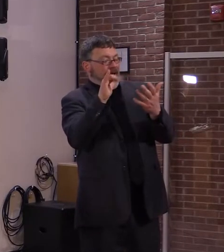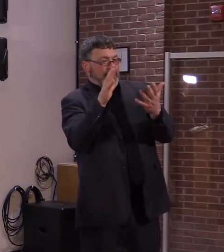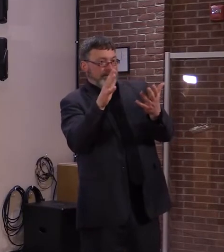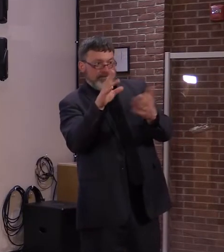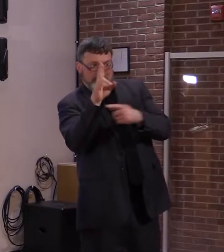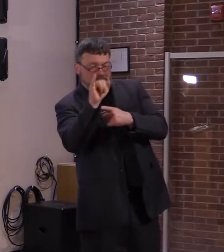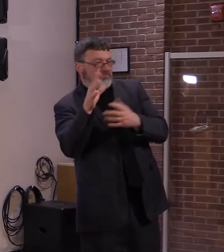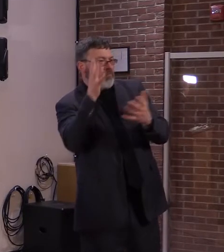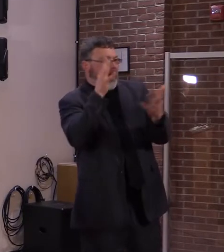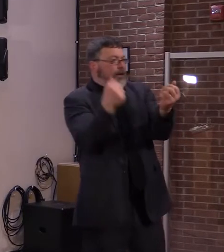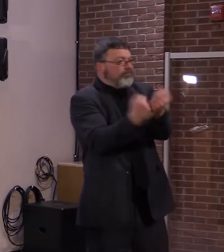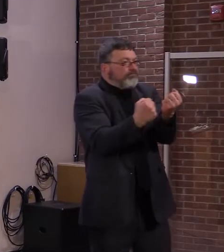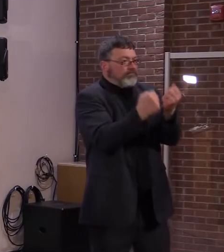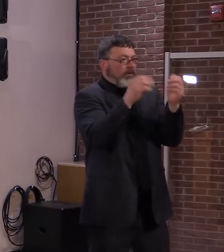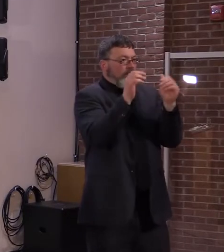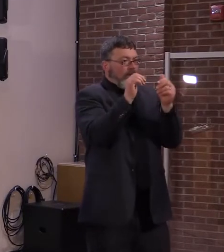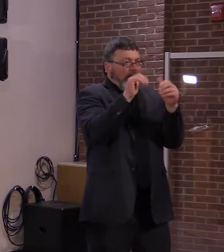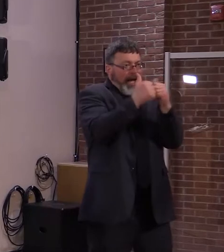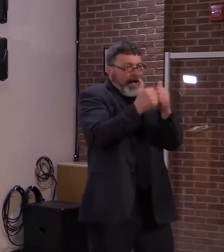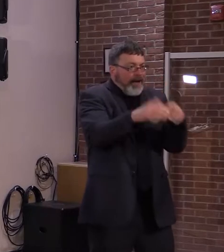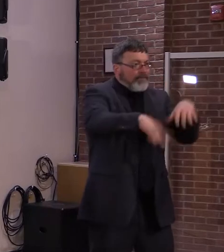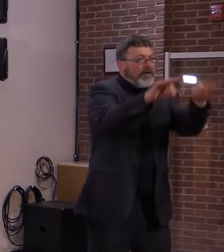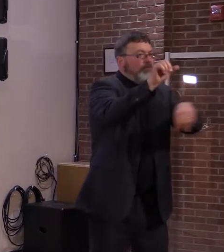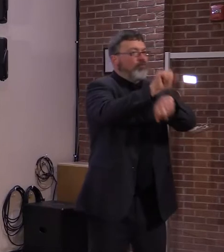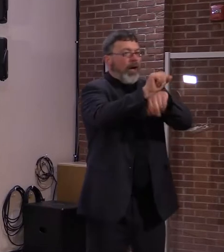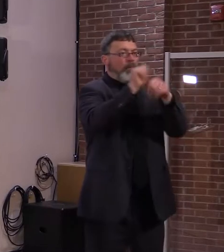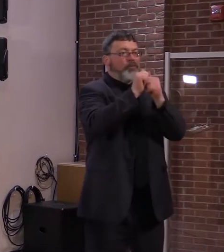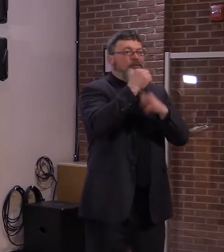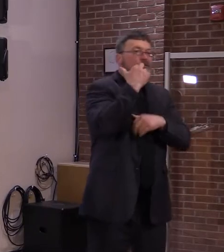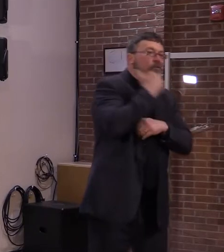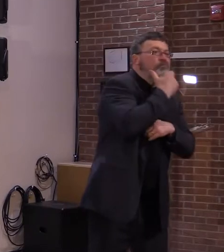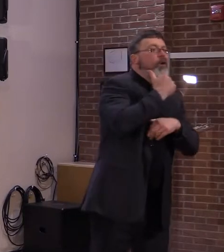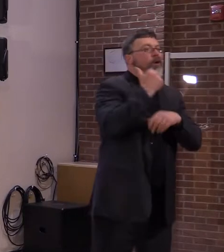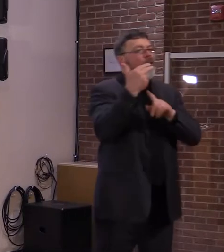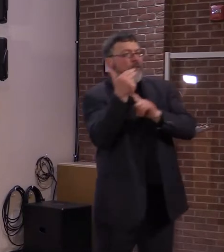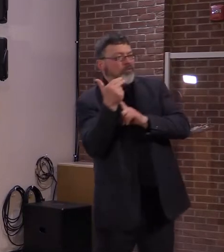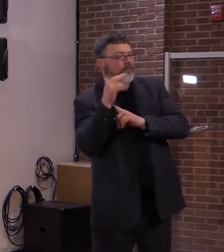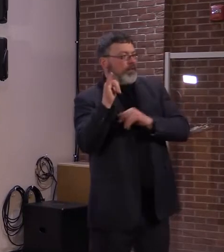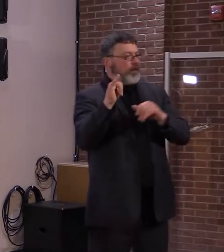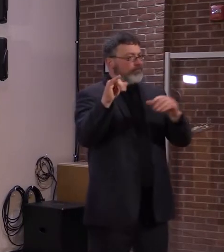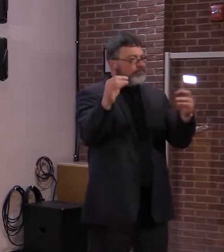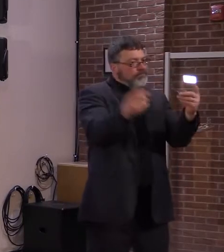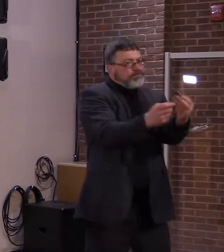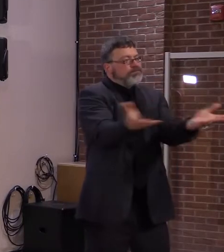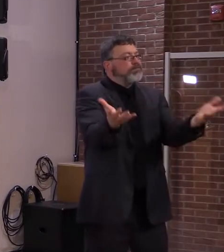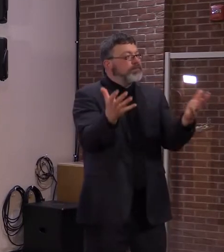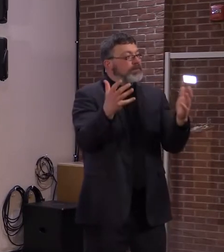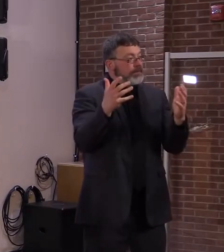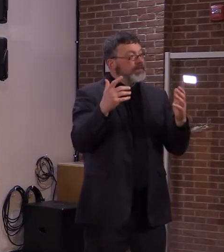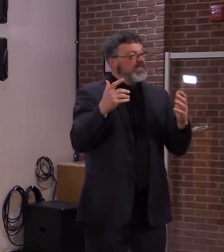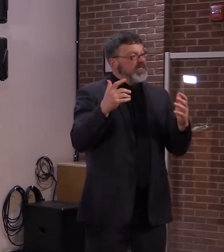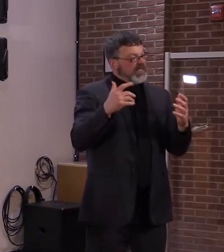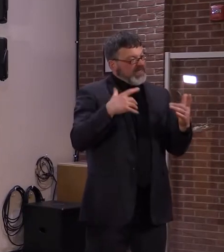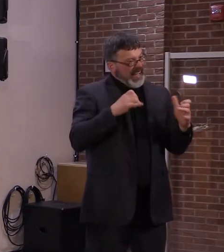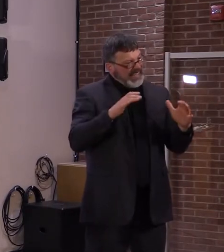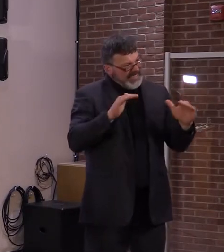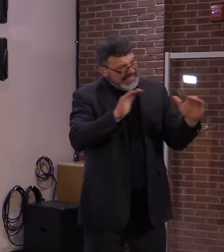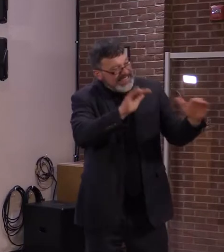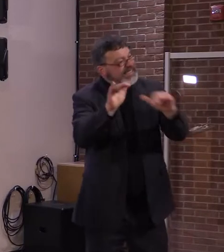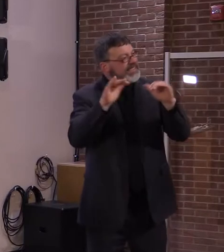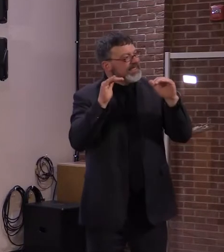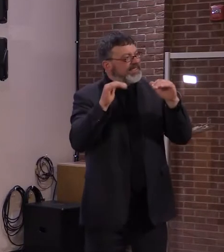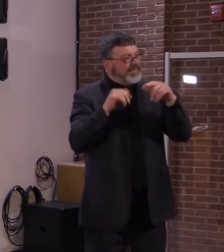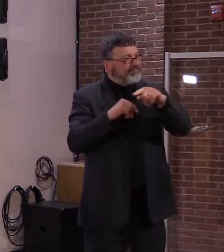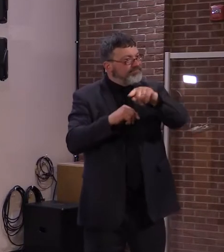we need to get back to normal. And I think this will, again, just assist people in getting out there to see what's